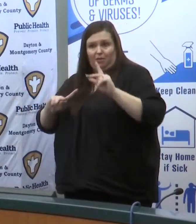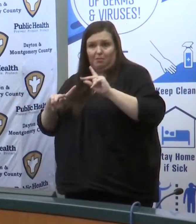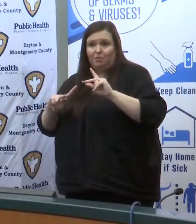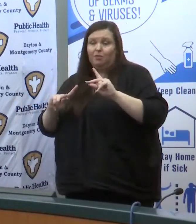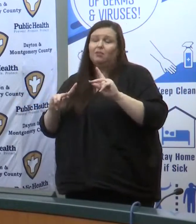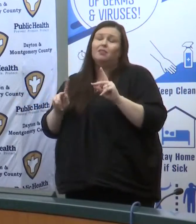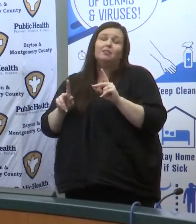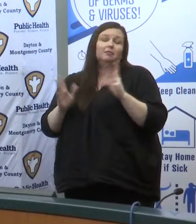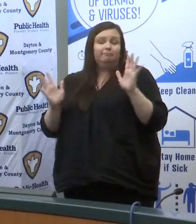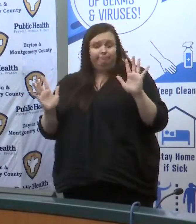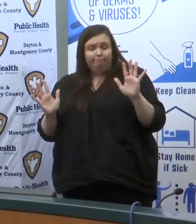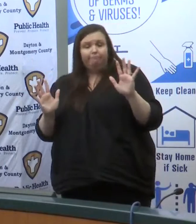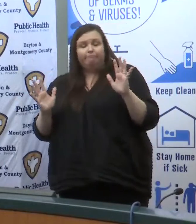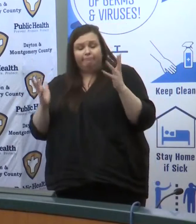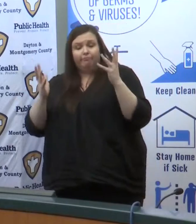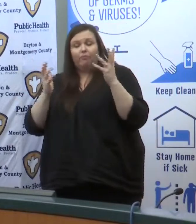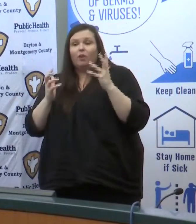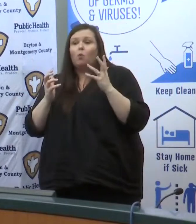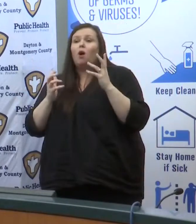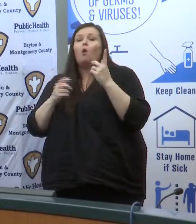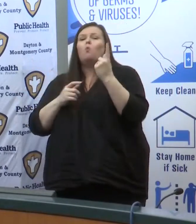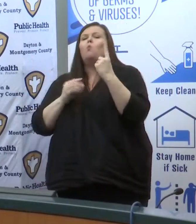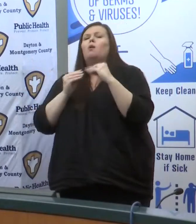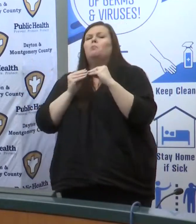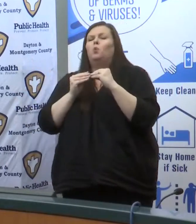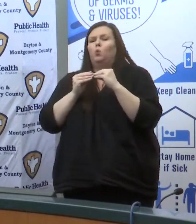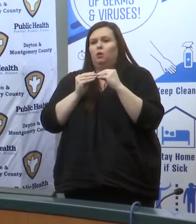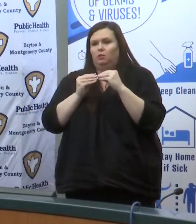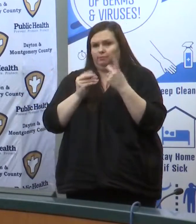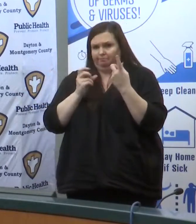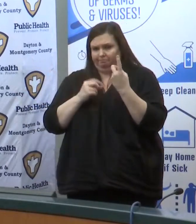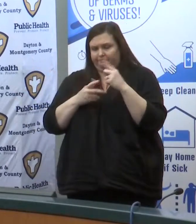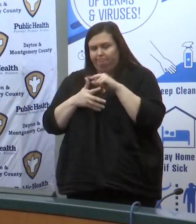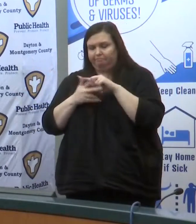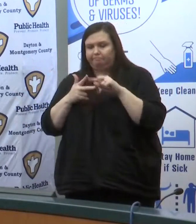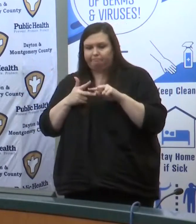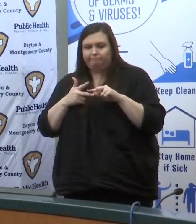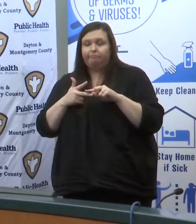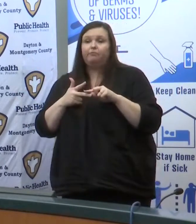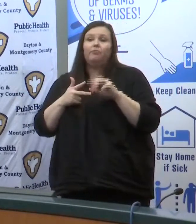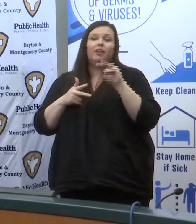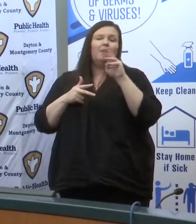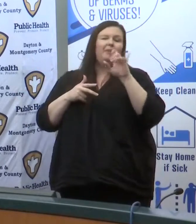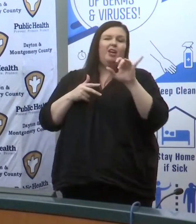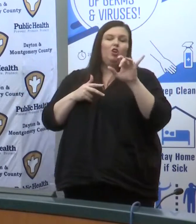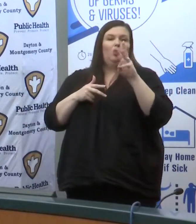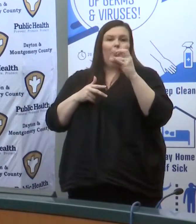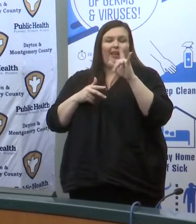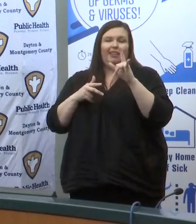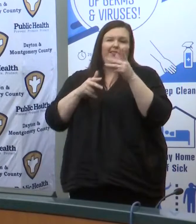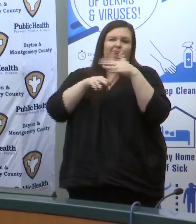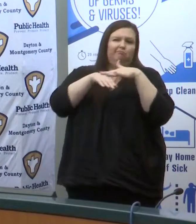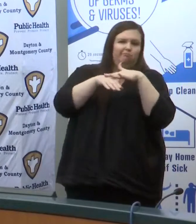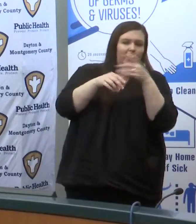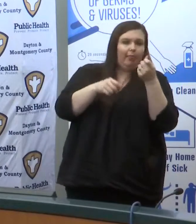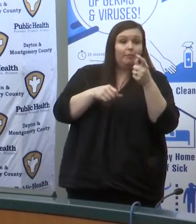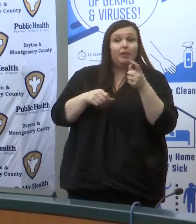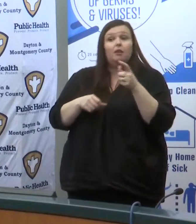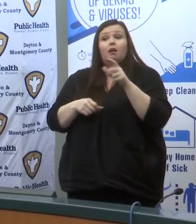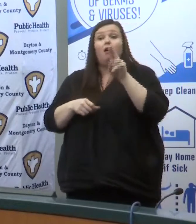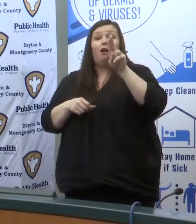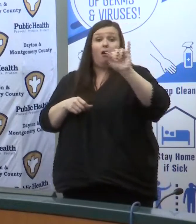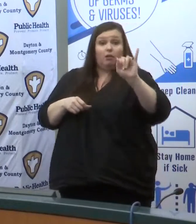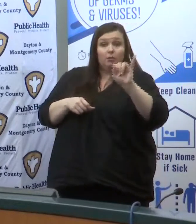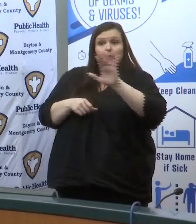simple i will i would like to address one other issue that has been brought up mayor whaley talked about unemployment and employment